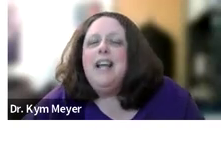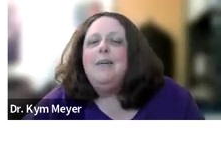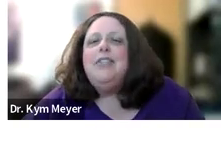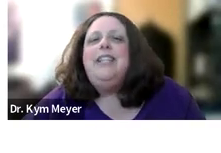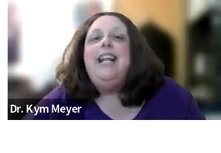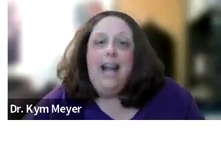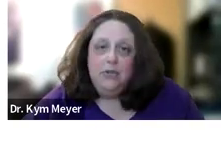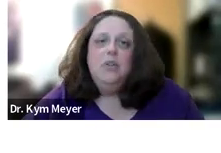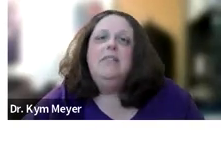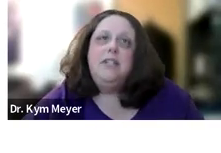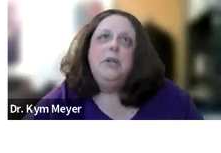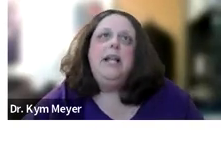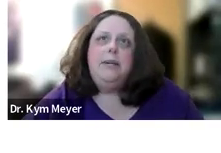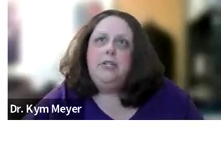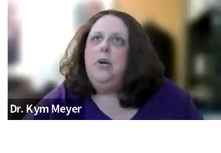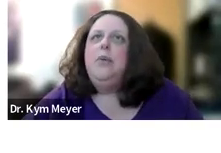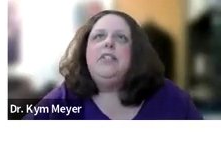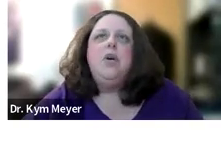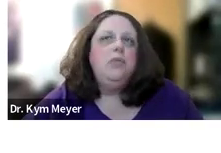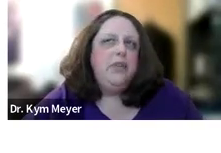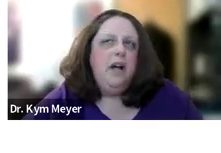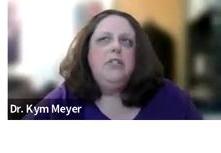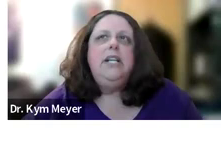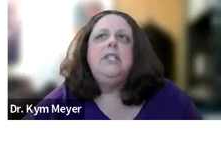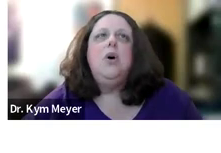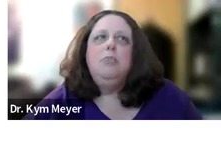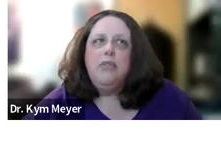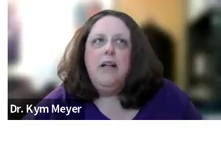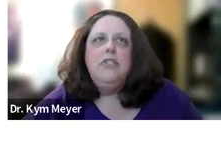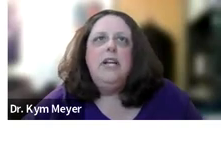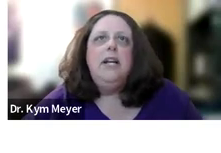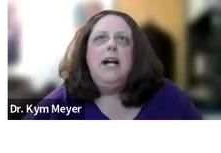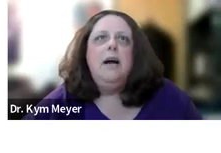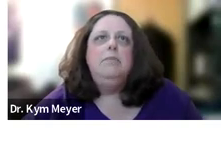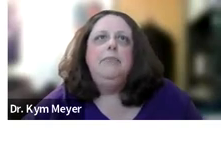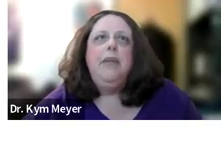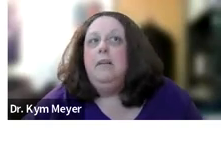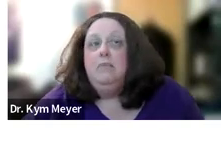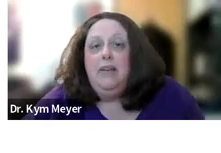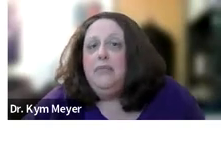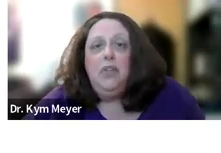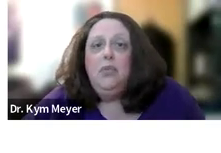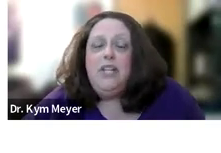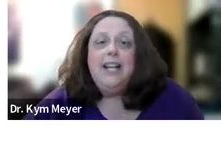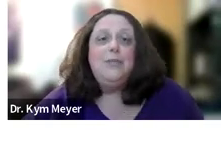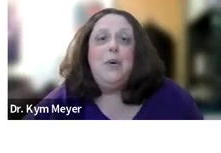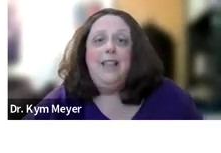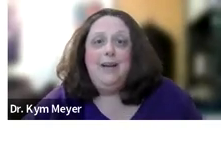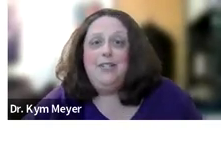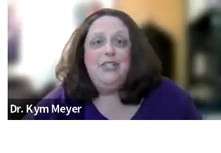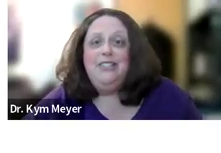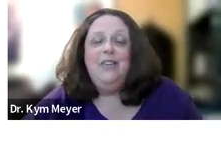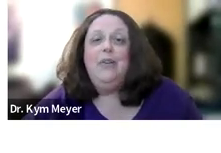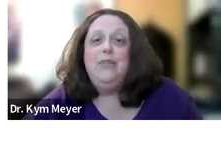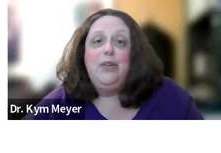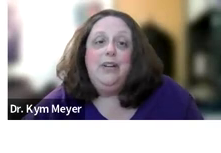American Sign Language is a natural visual language with its own phonology, its own morphology. Um, if you've taken a spoken